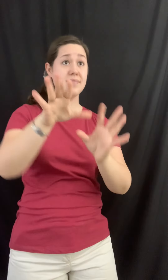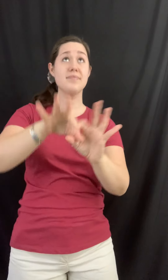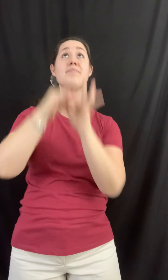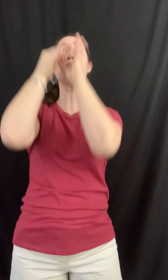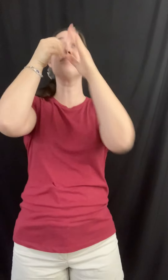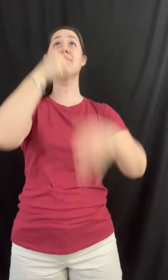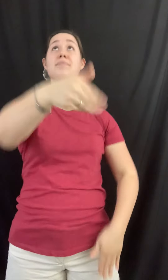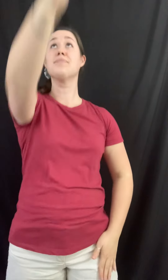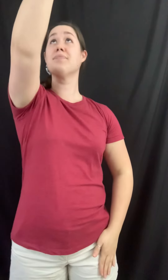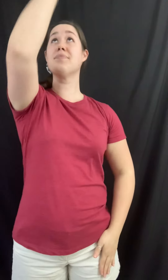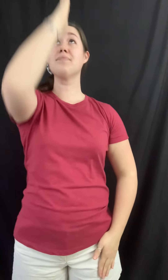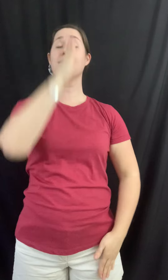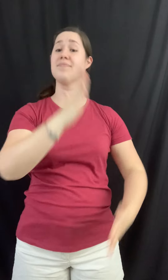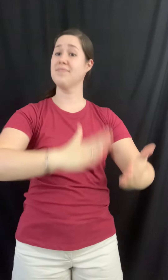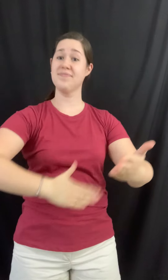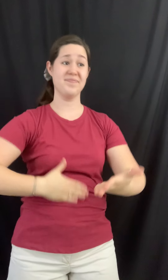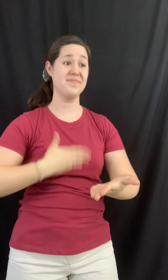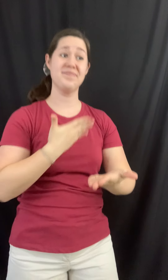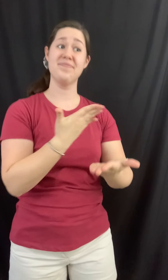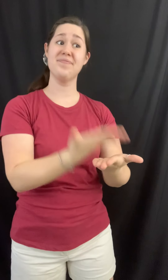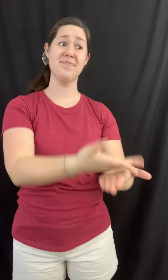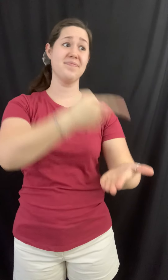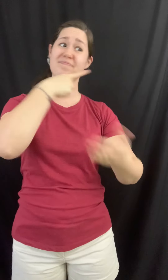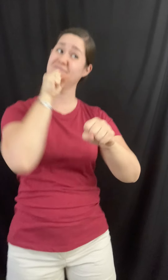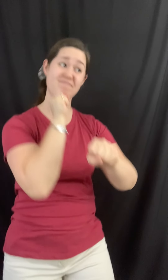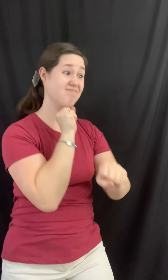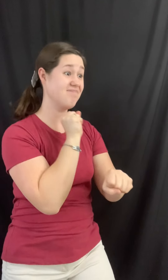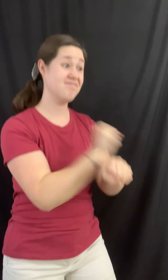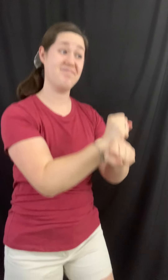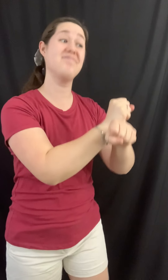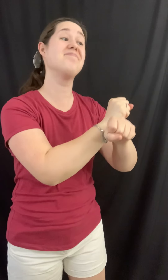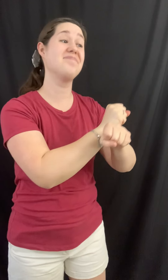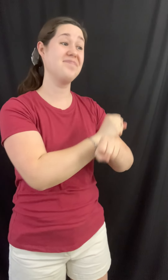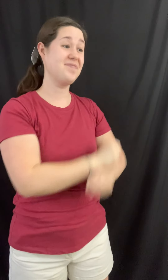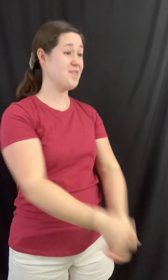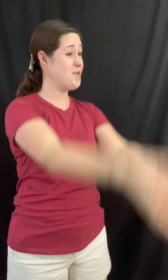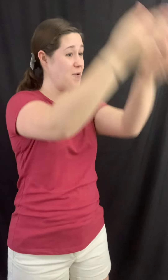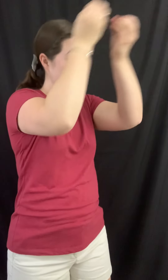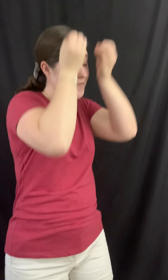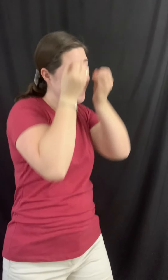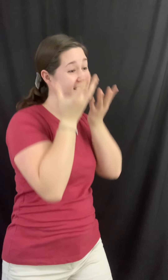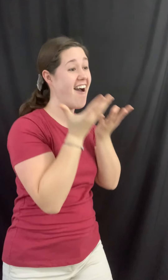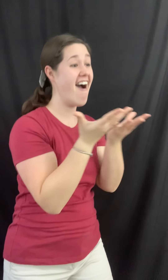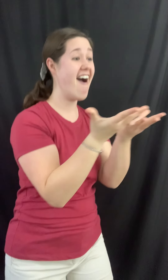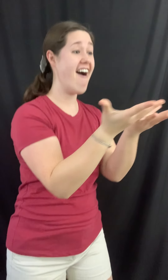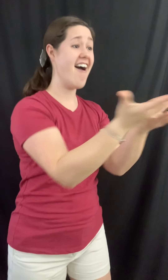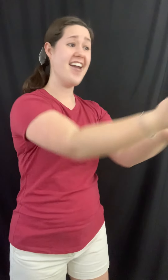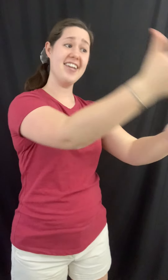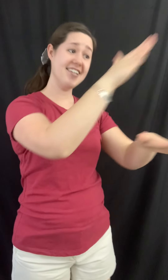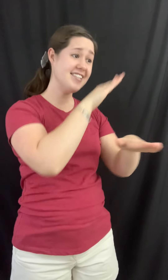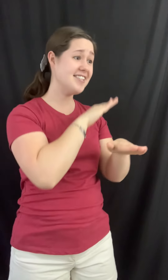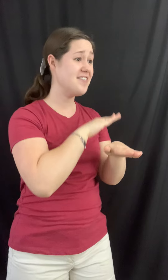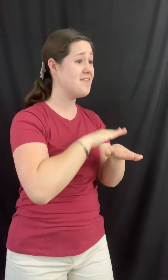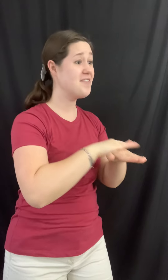was born, Son of God by name. Oh, tidings of